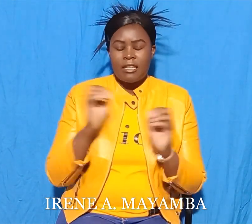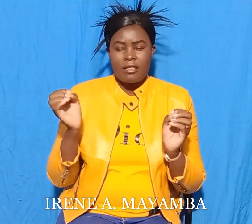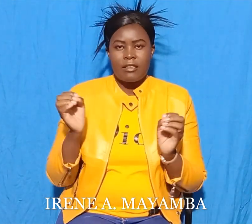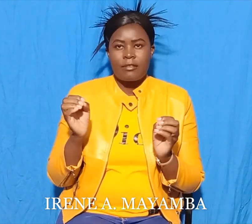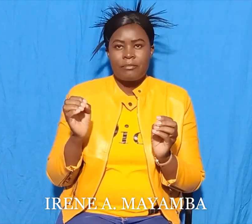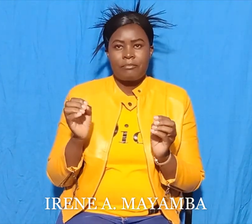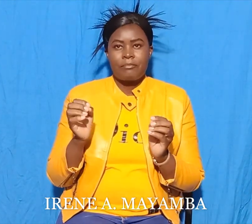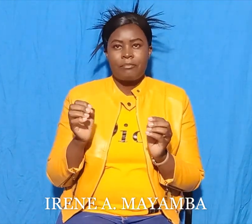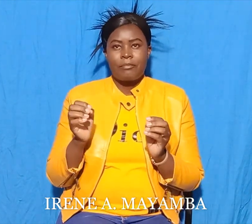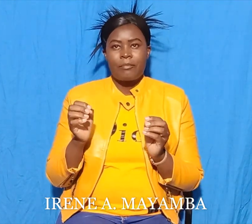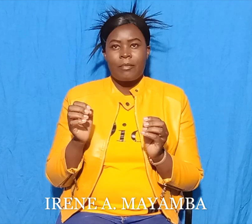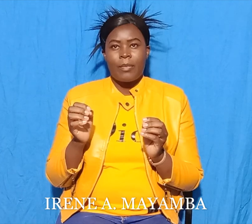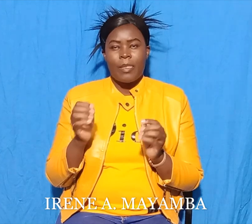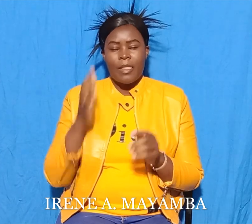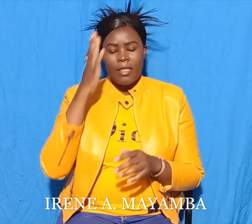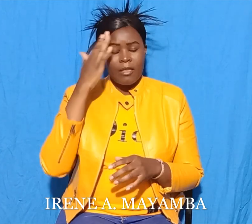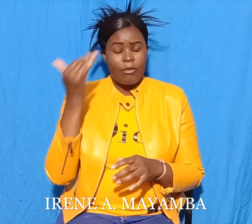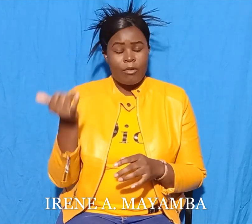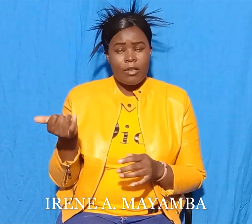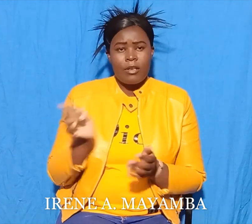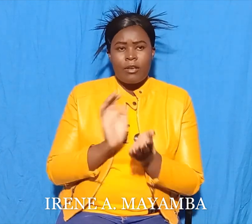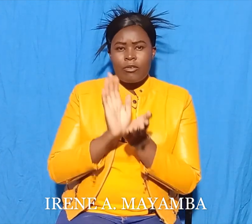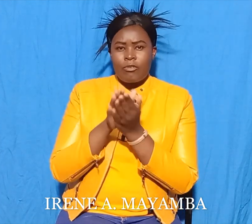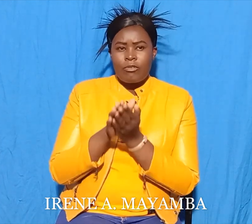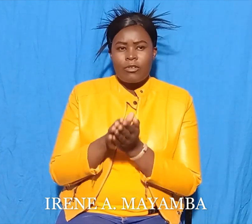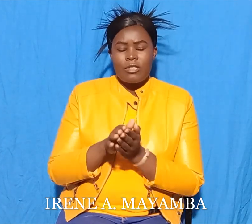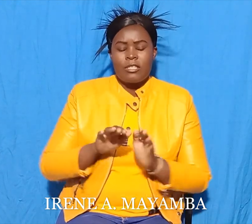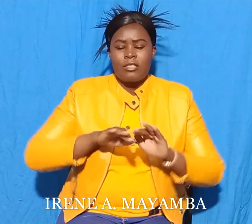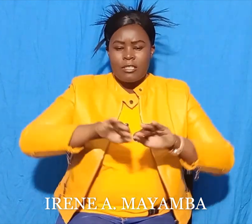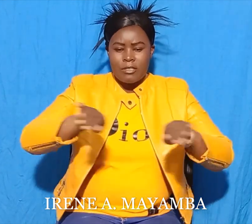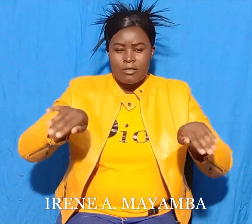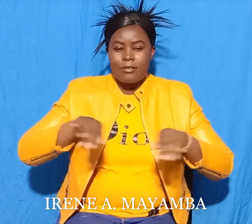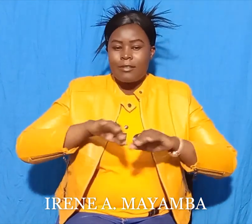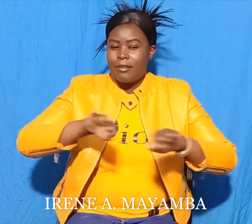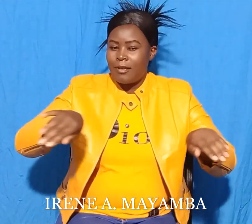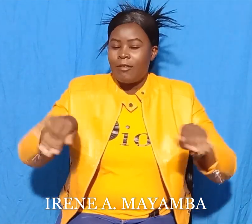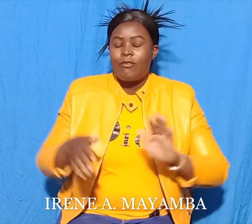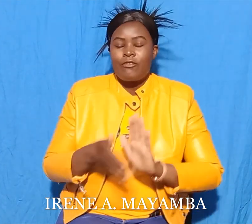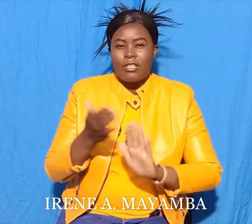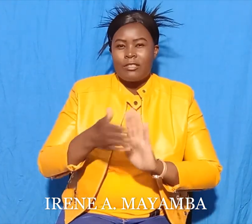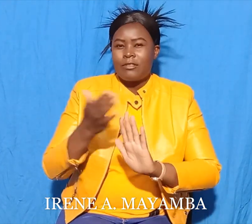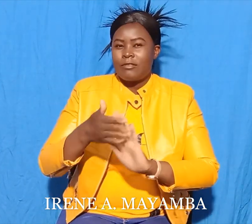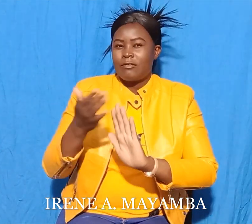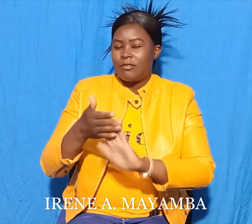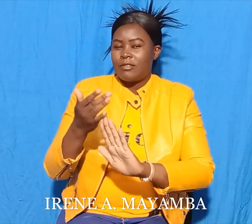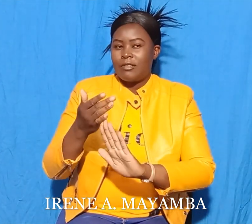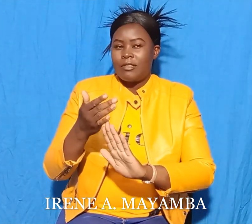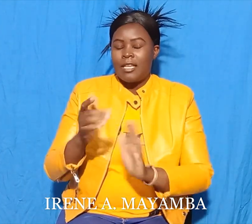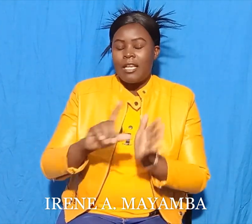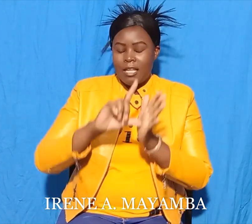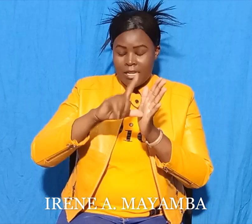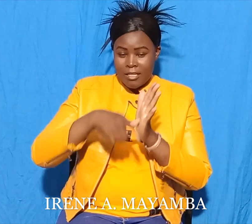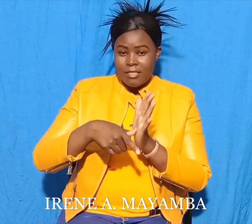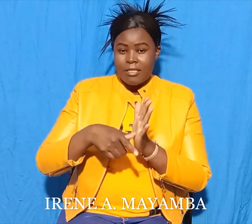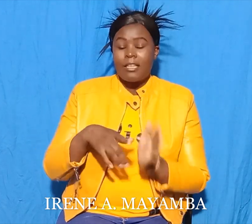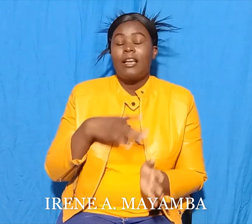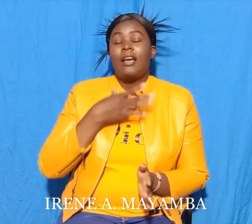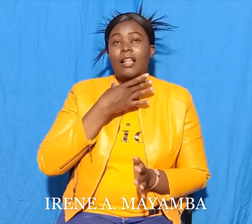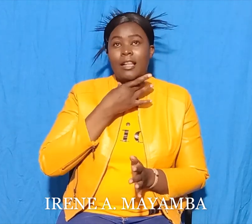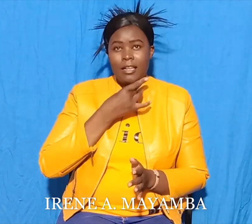Because the crocodile swam very quickly. But soon he liked it and looked at